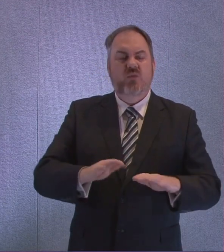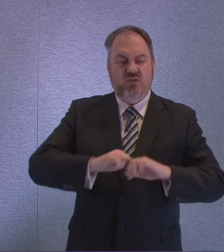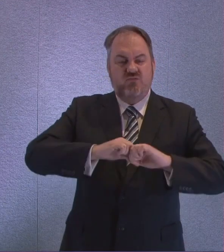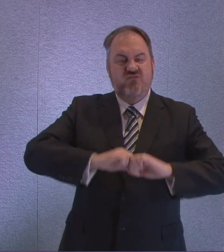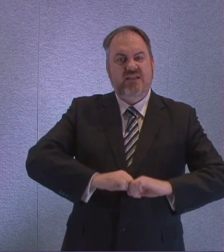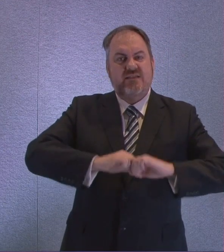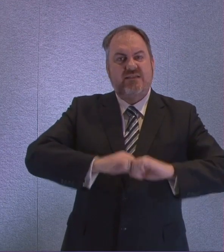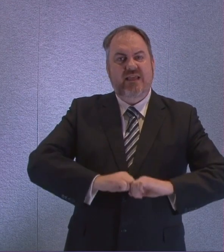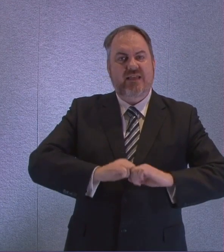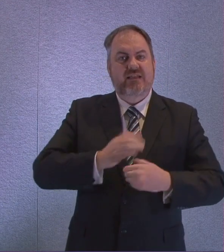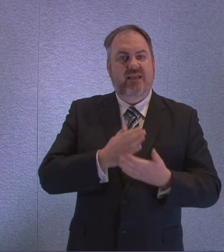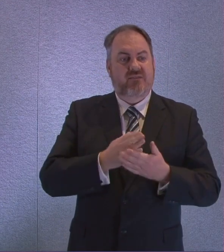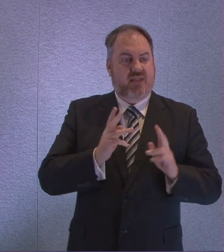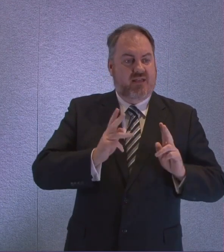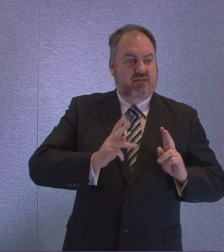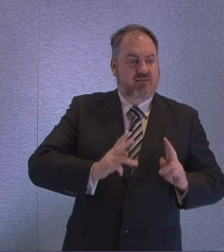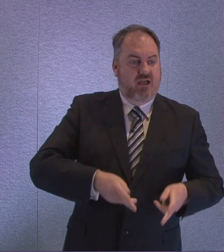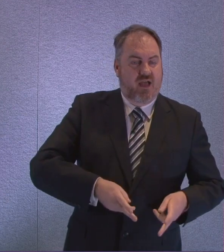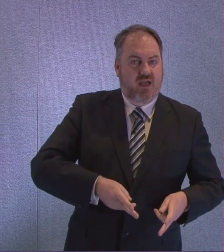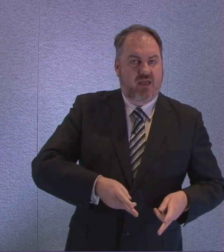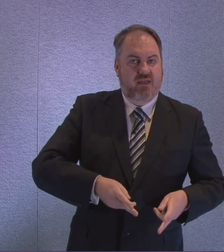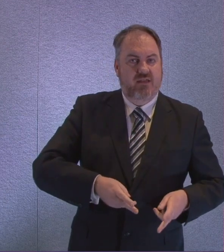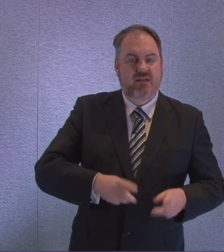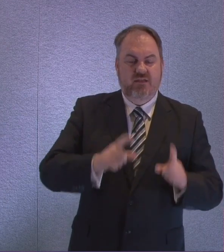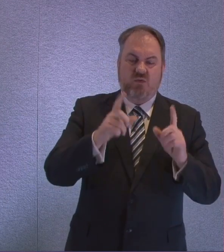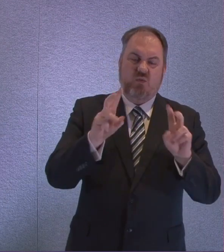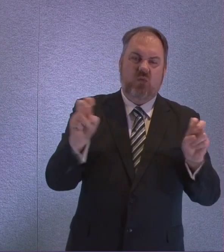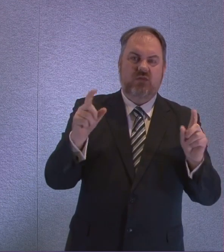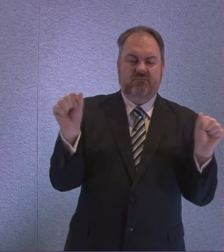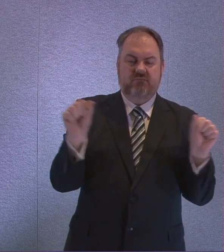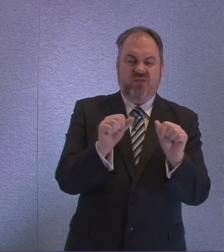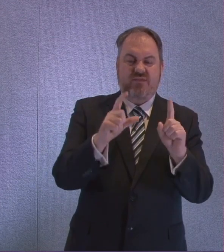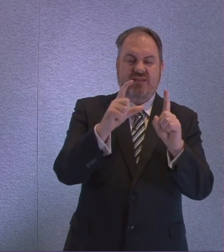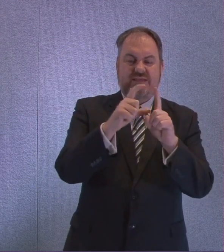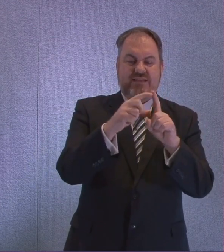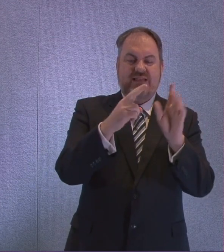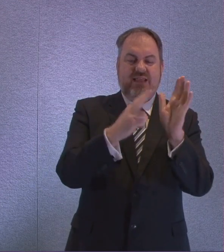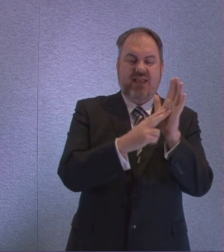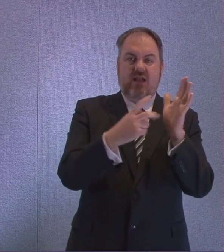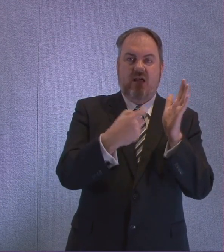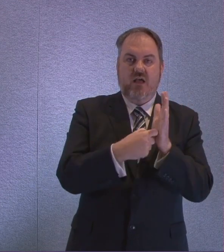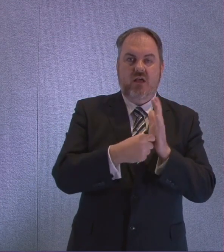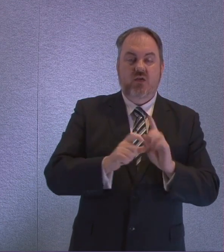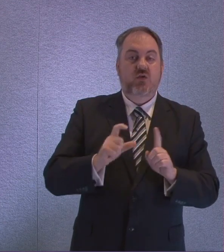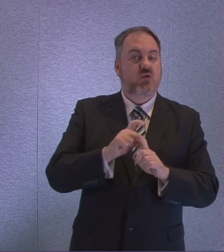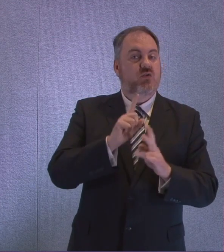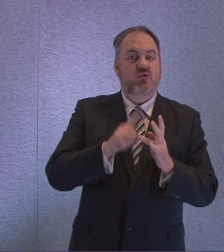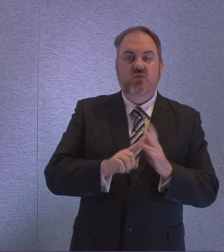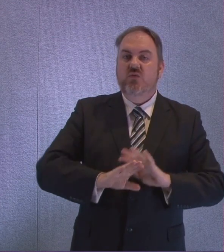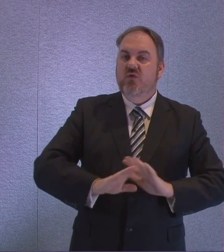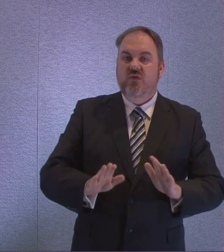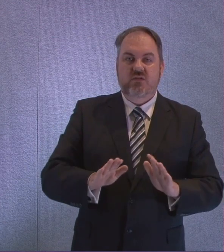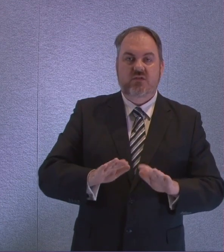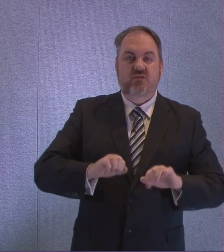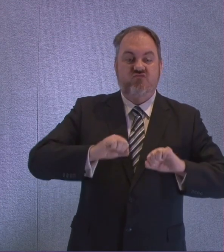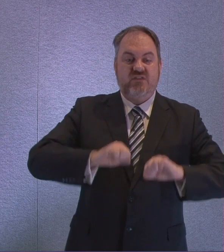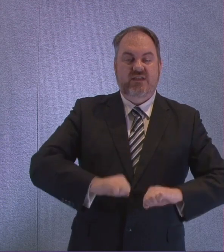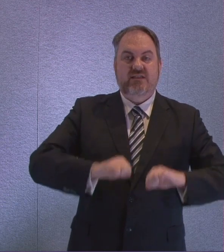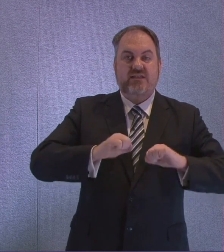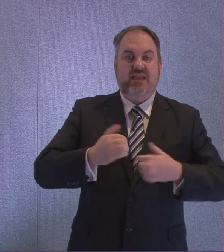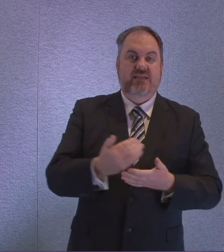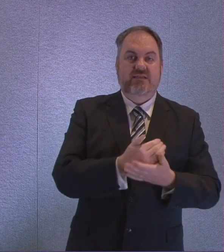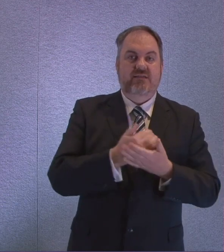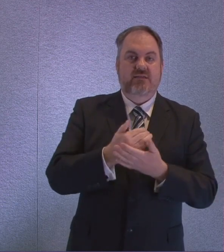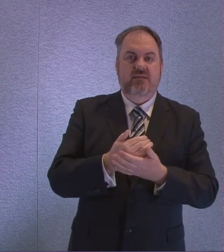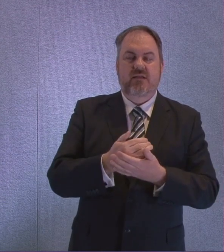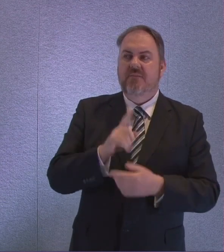short. Now, we are all conscious that in medical care, difficult decisions need to be made about the appropriate form of